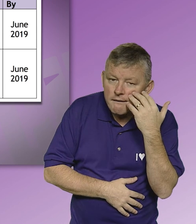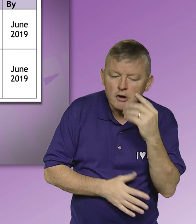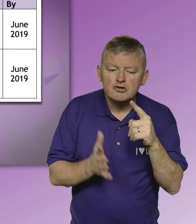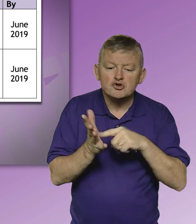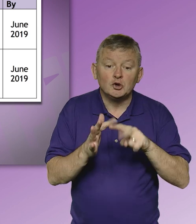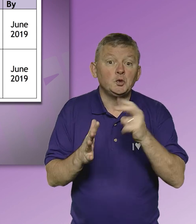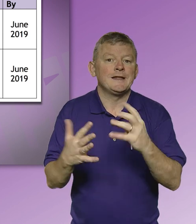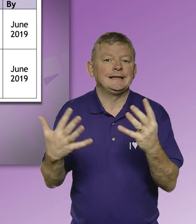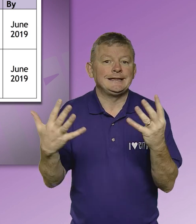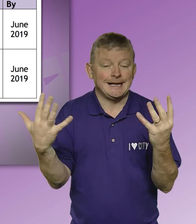June 2019